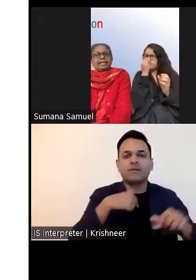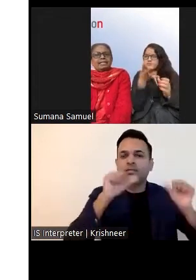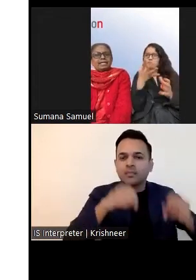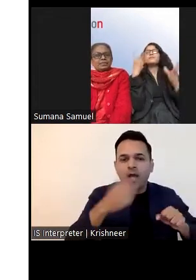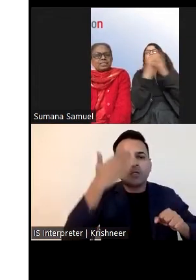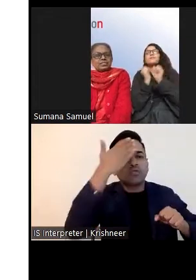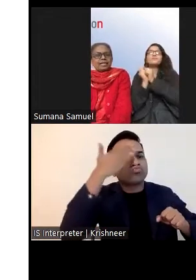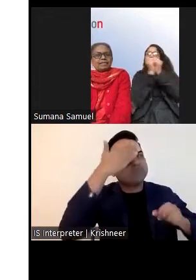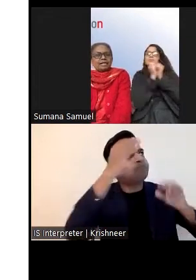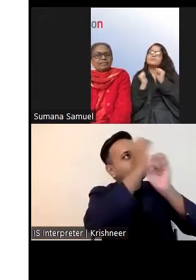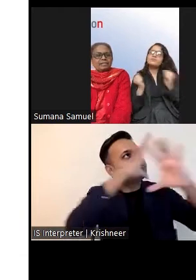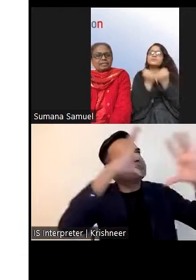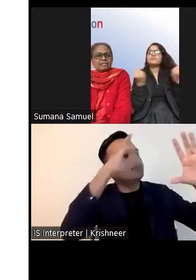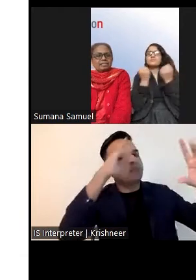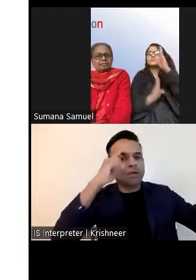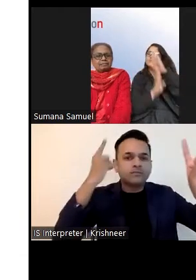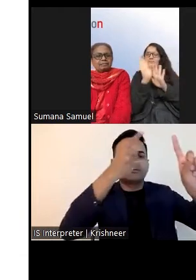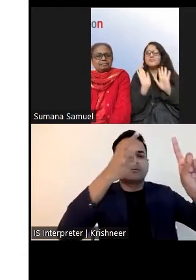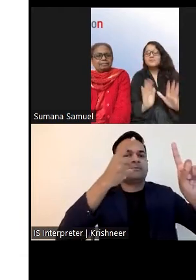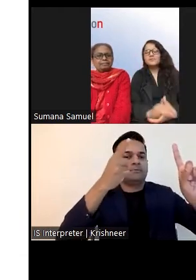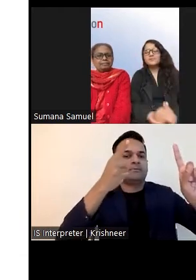Recognize your strength and weakness.